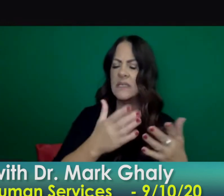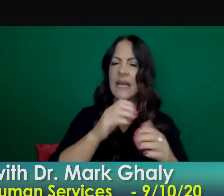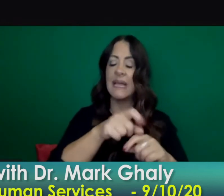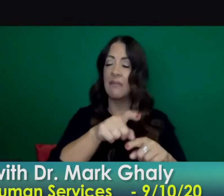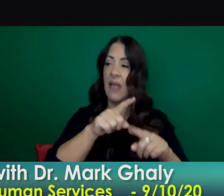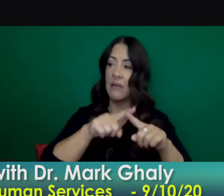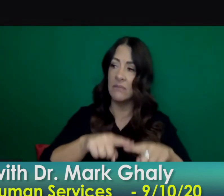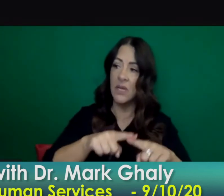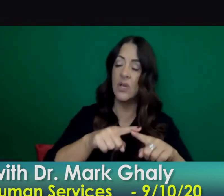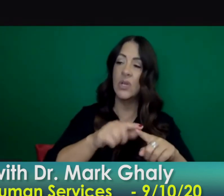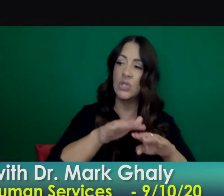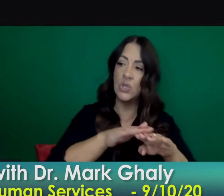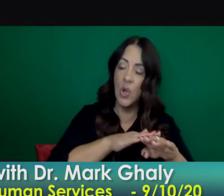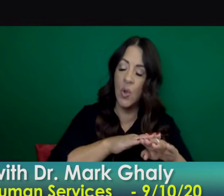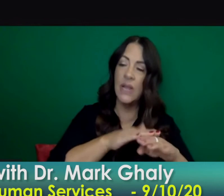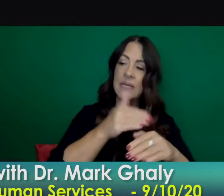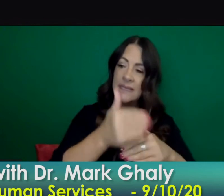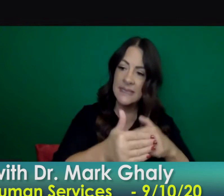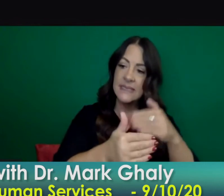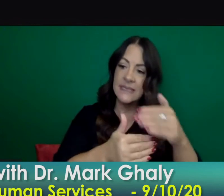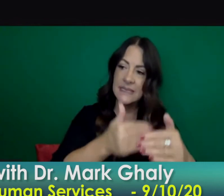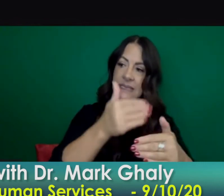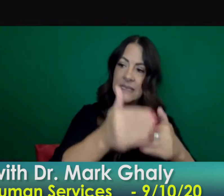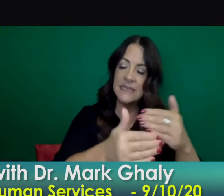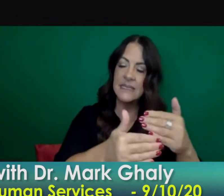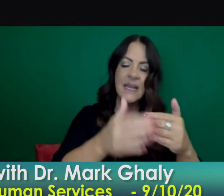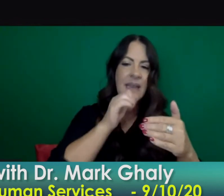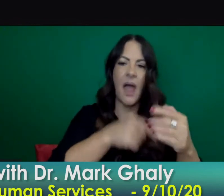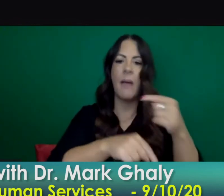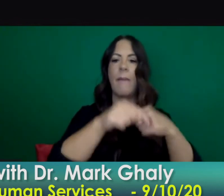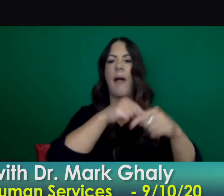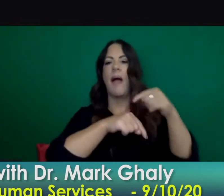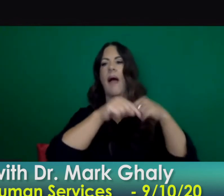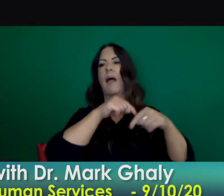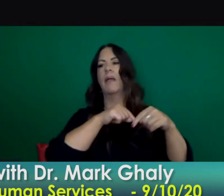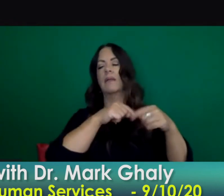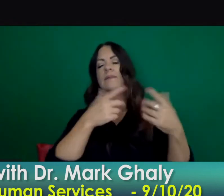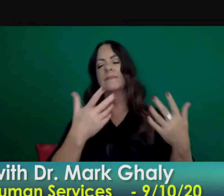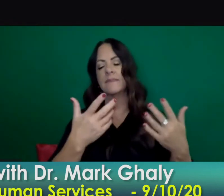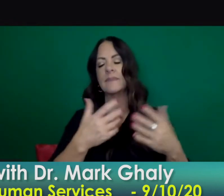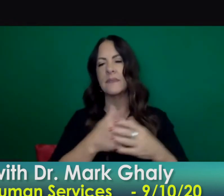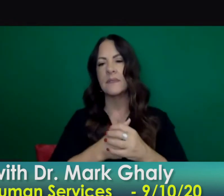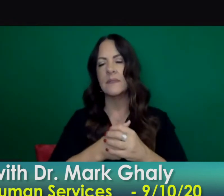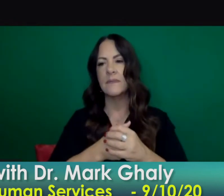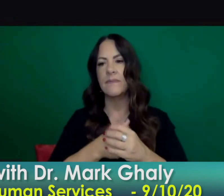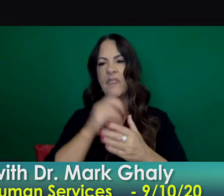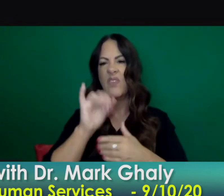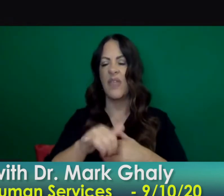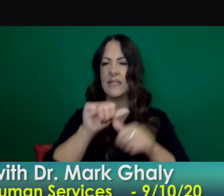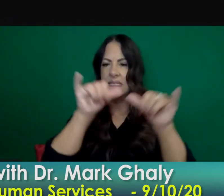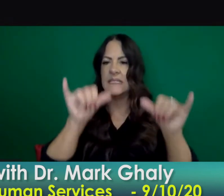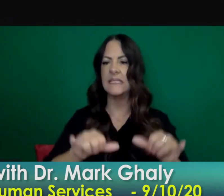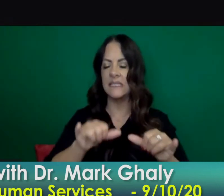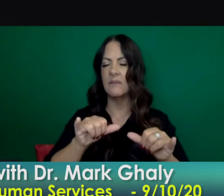but forward rather than moving forward and then back again down the road final question